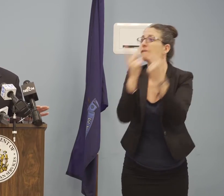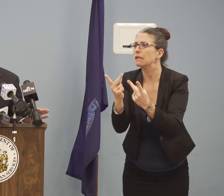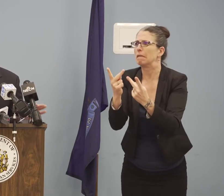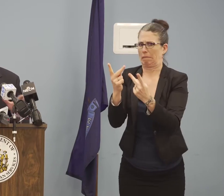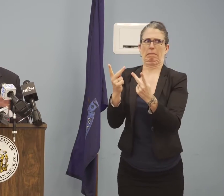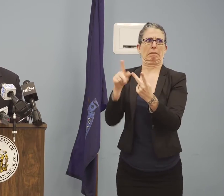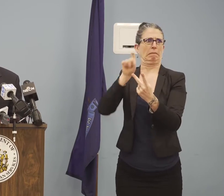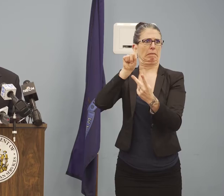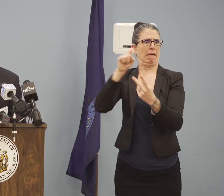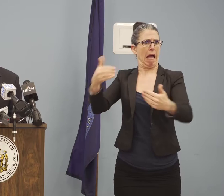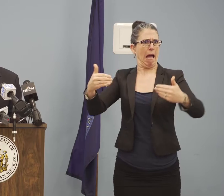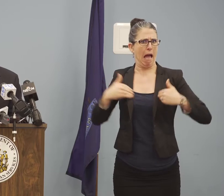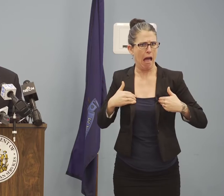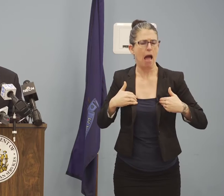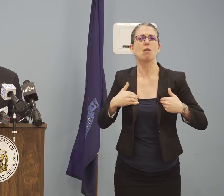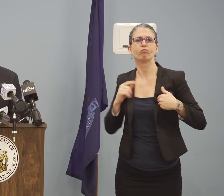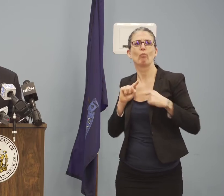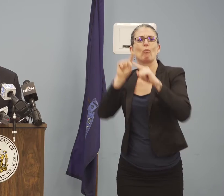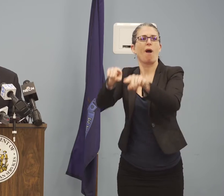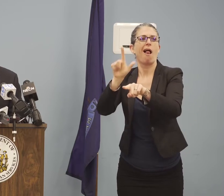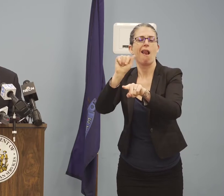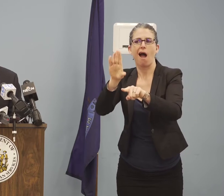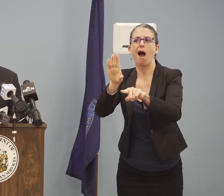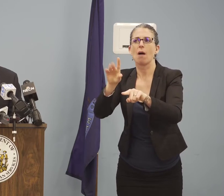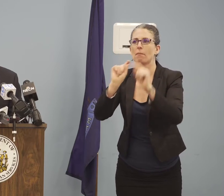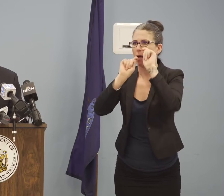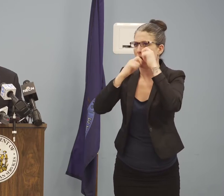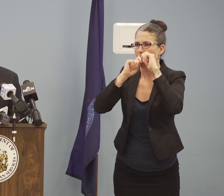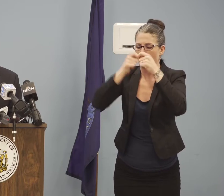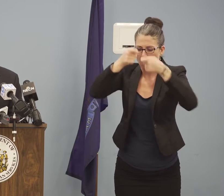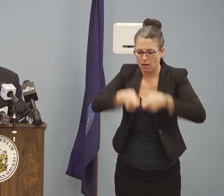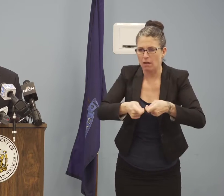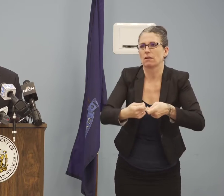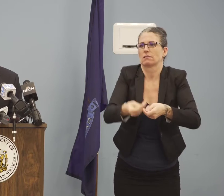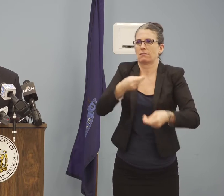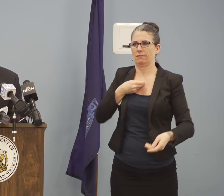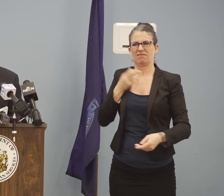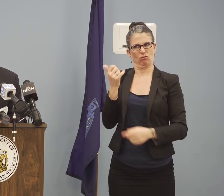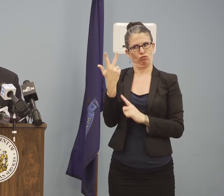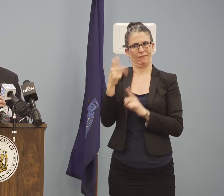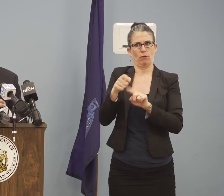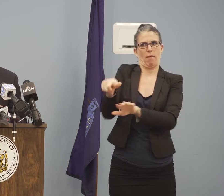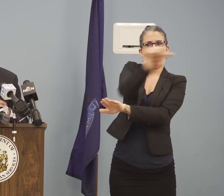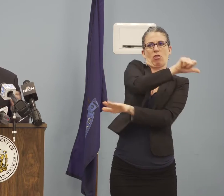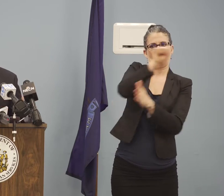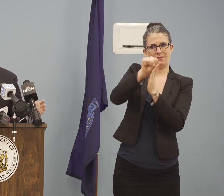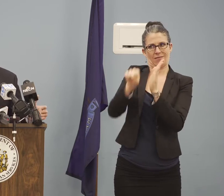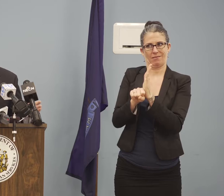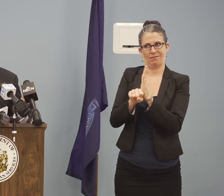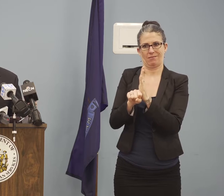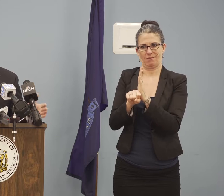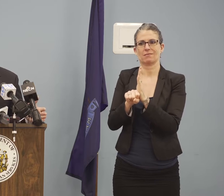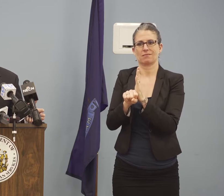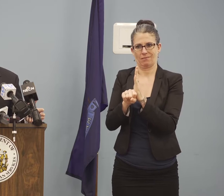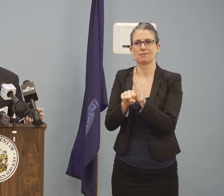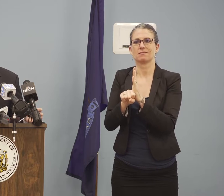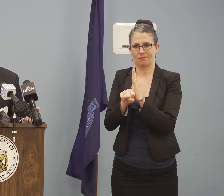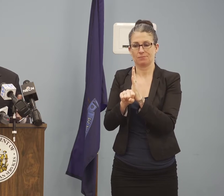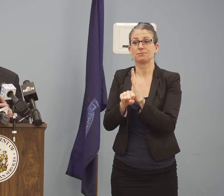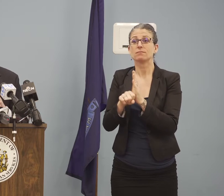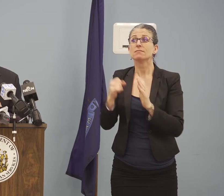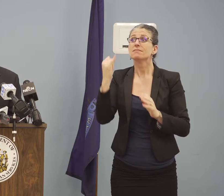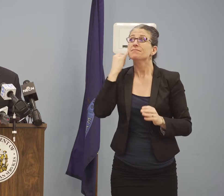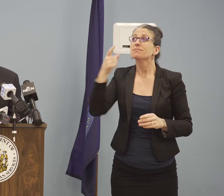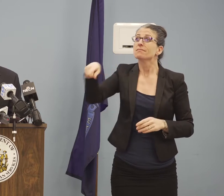state health department where the individual is a resident to oversee that case is transferred over to them.